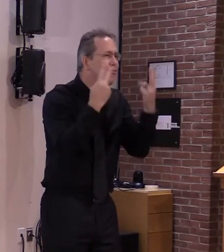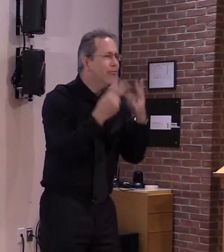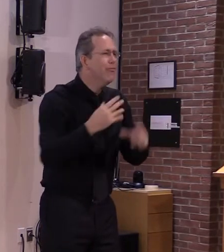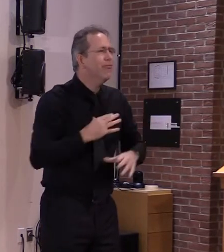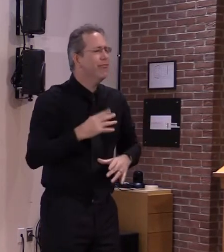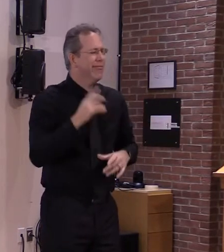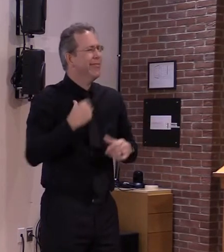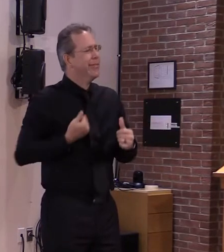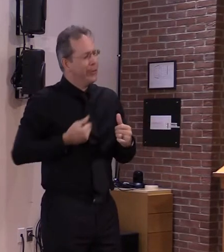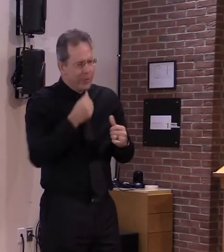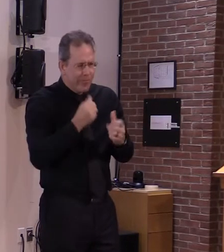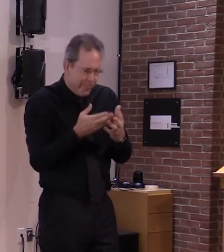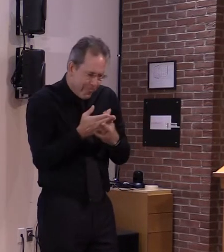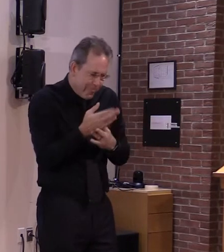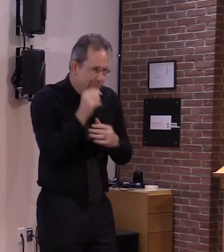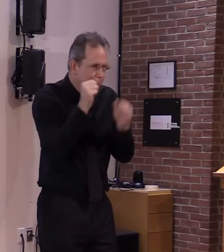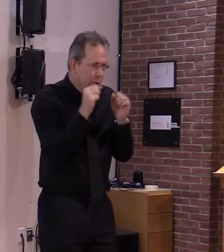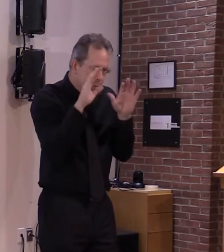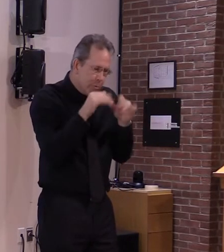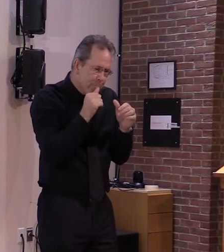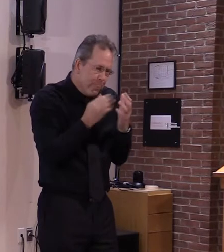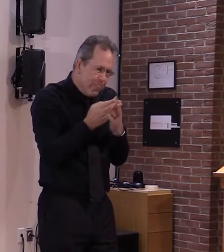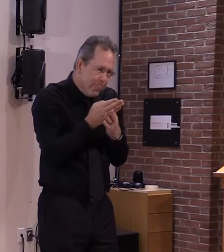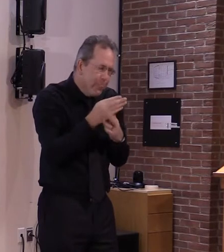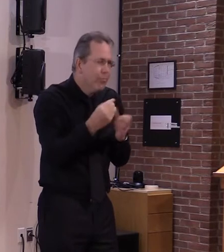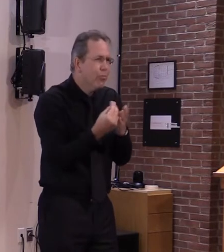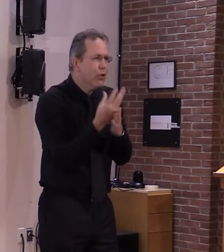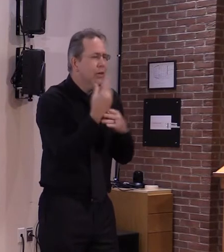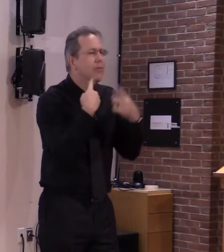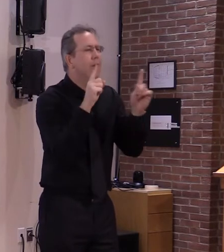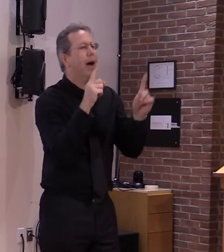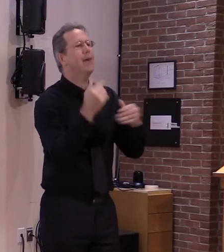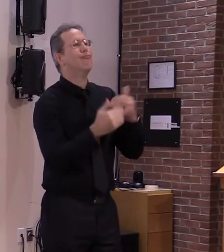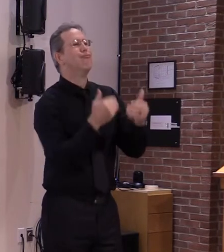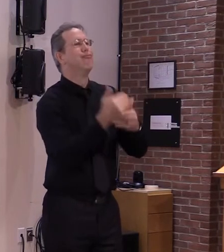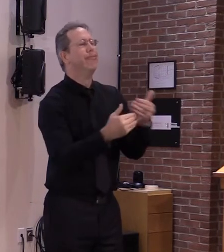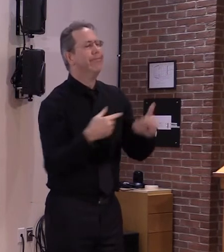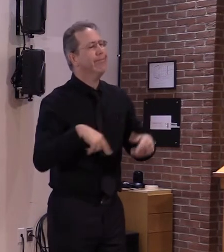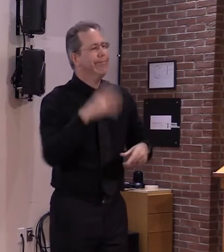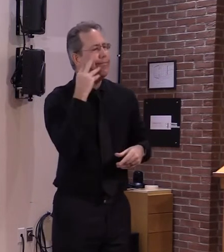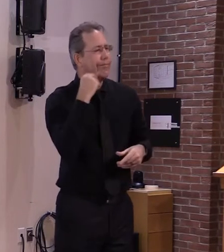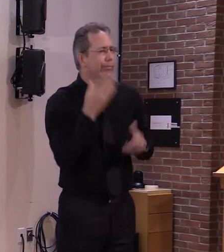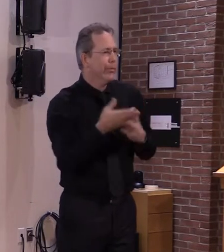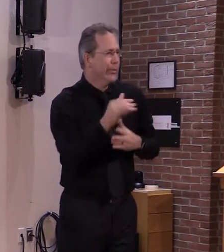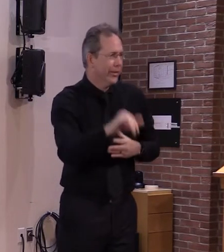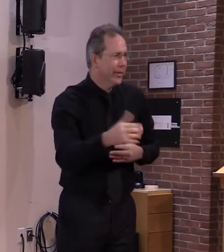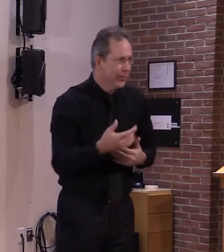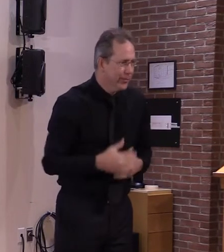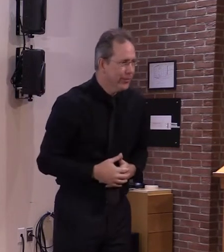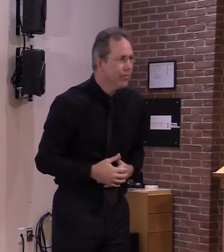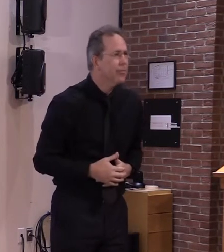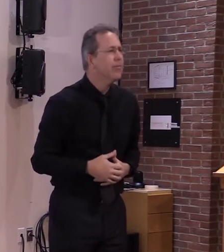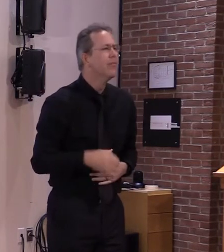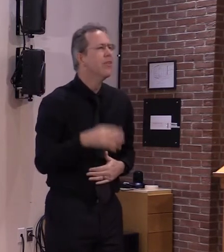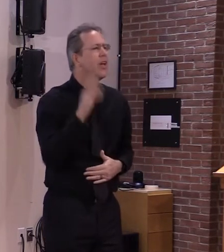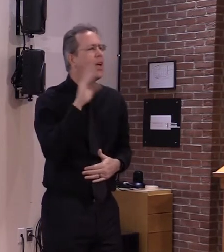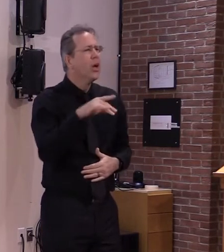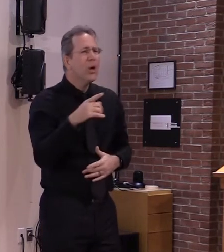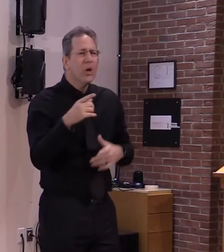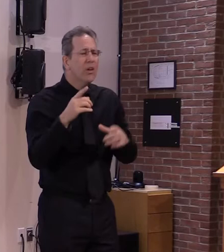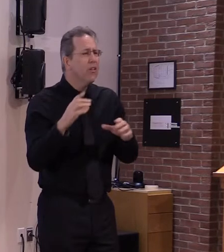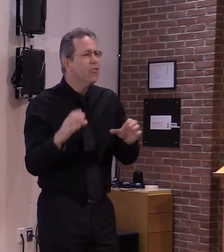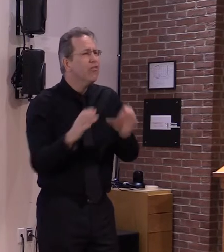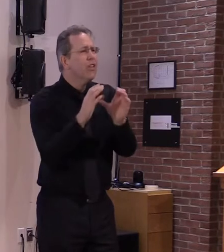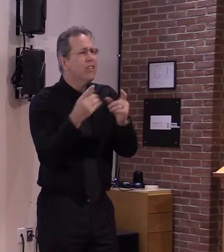carry on but admittedly this crisis has tested our strength especially during these